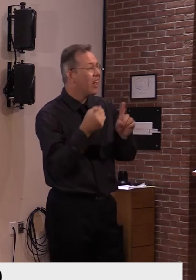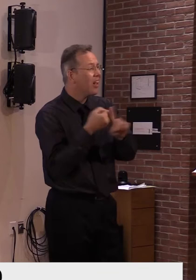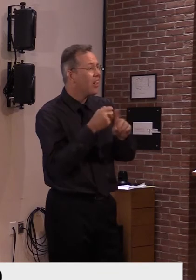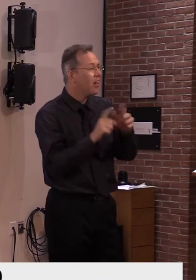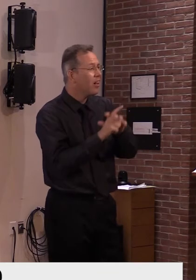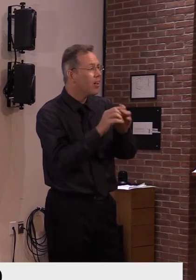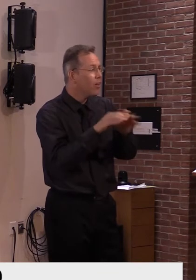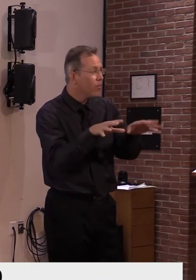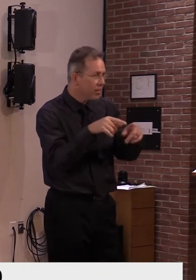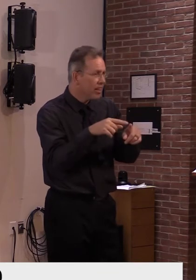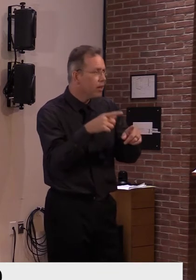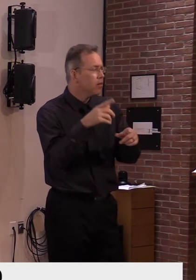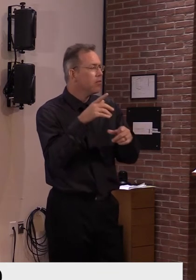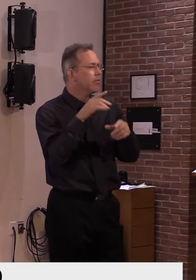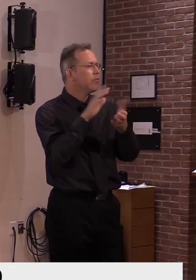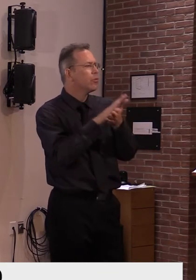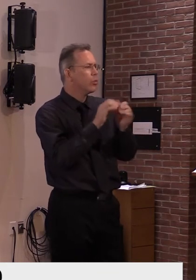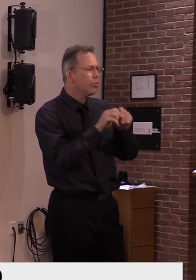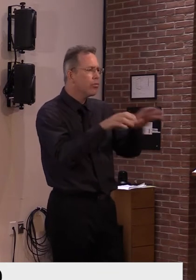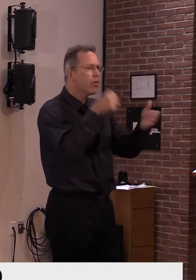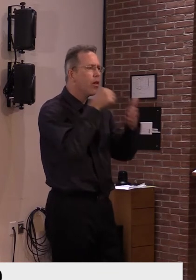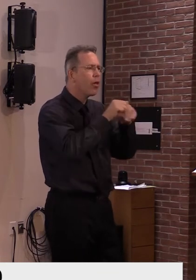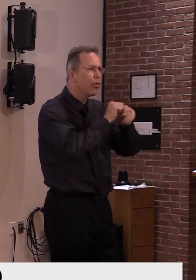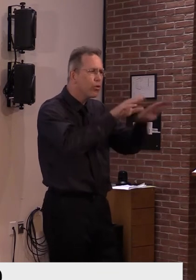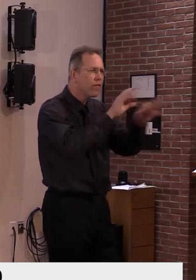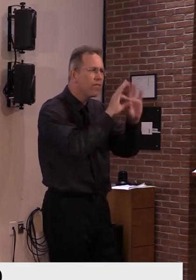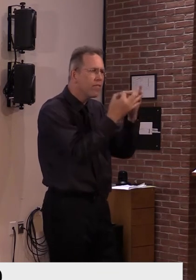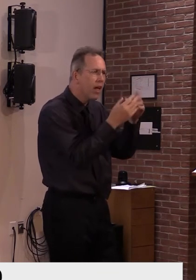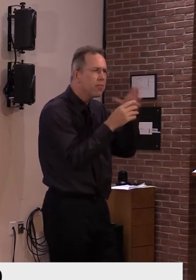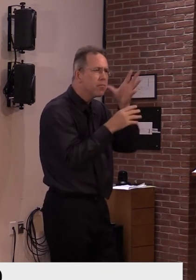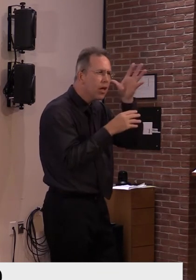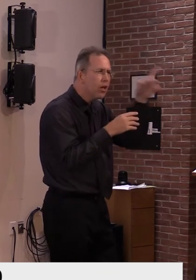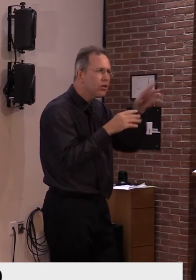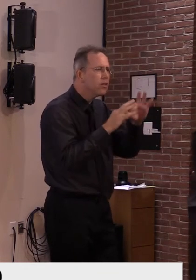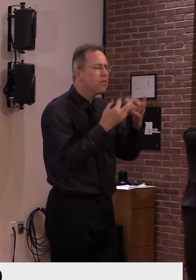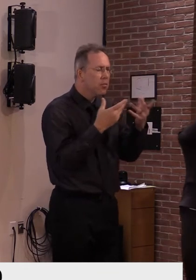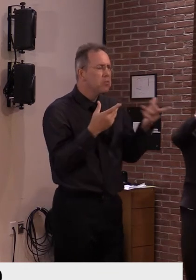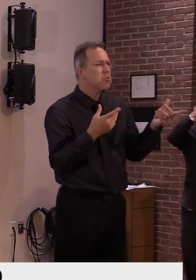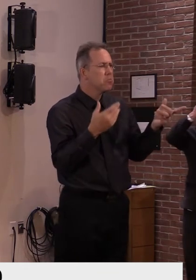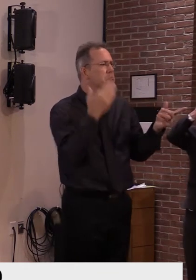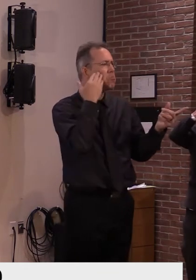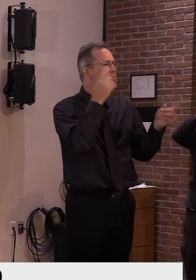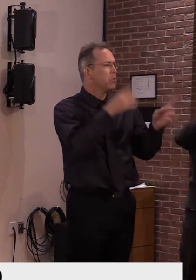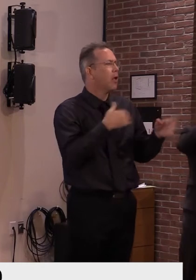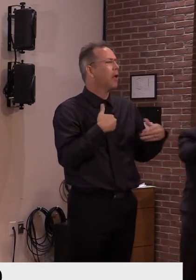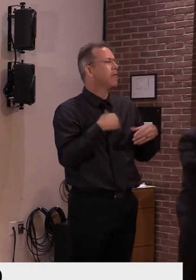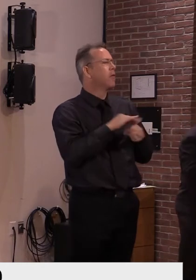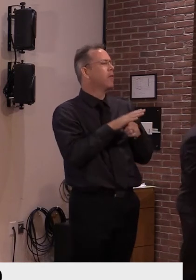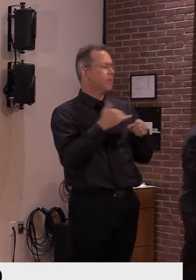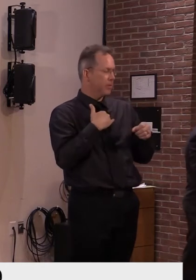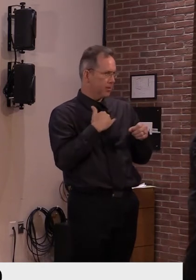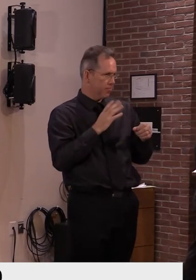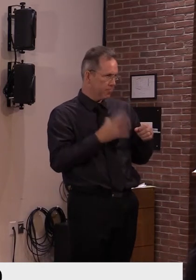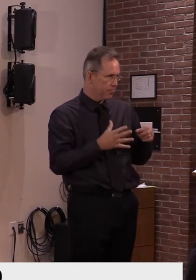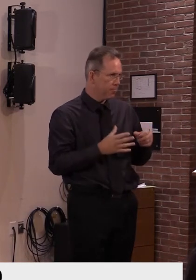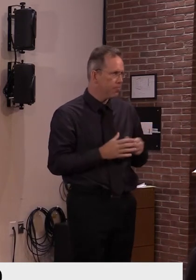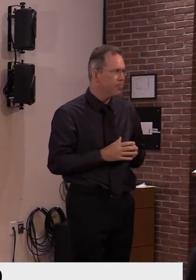positive for COVID. Um, the school has, um,